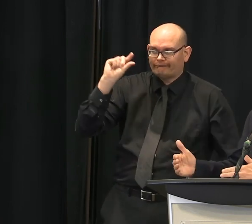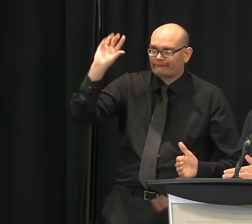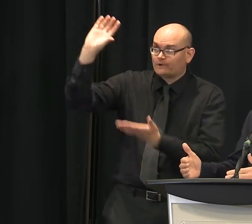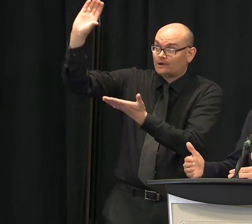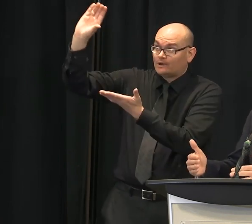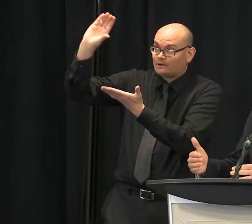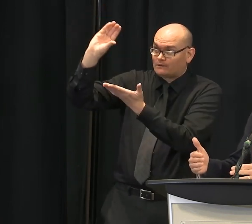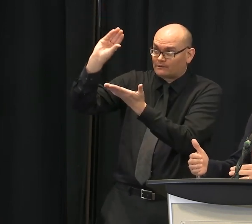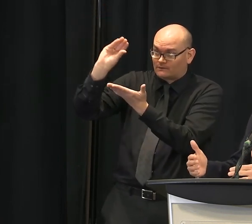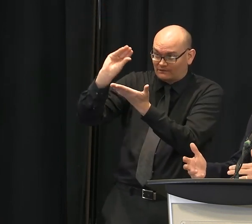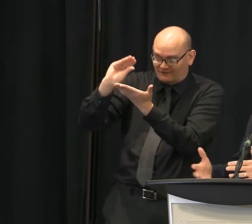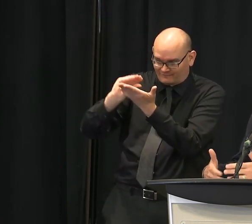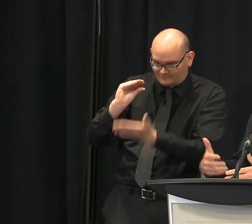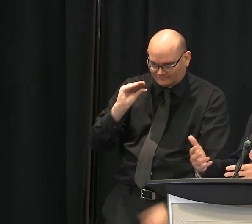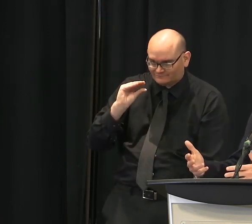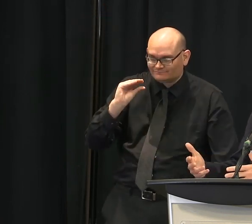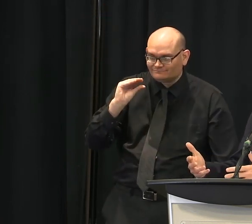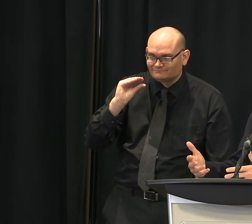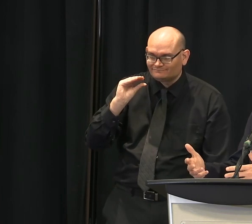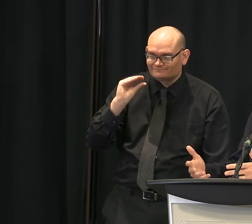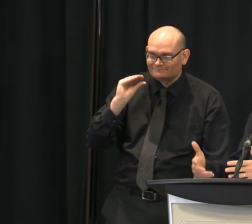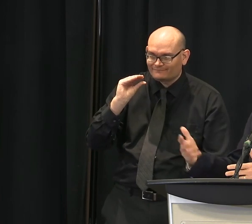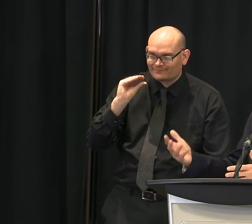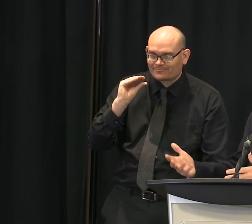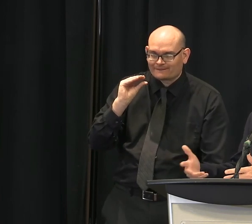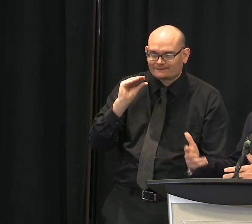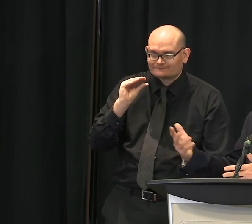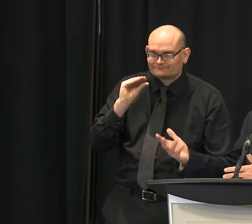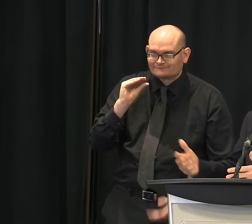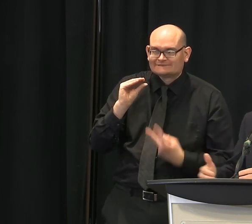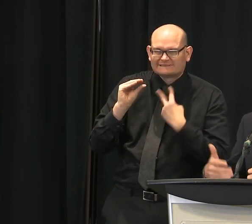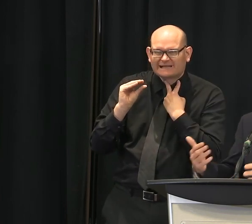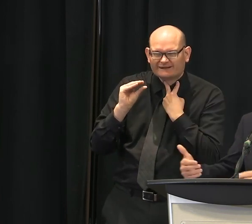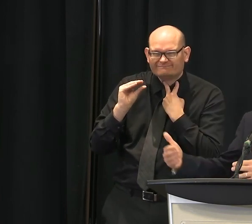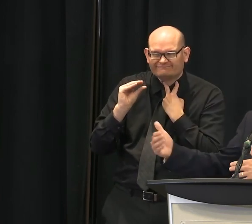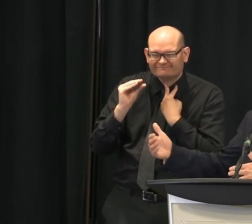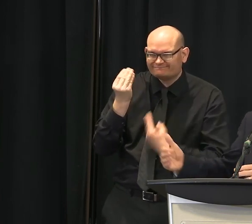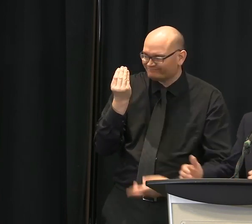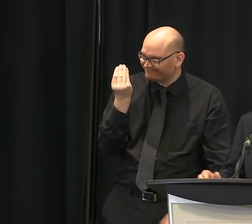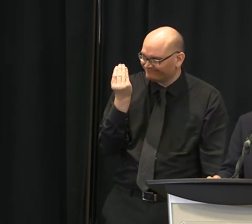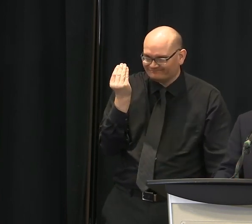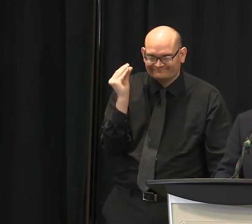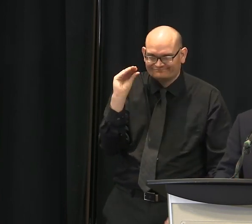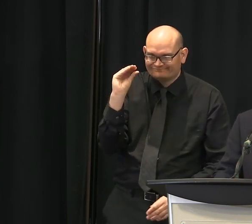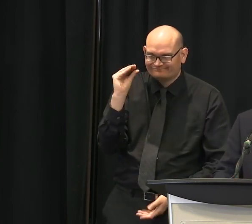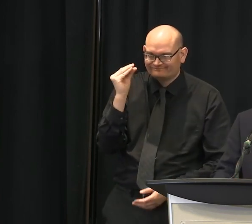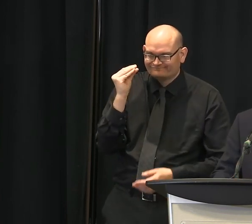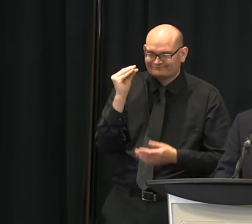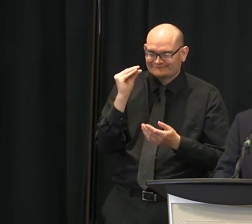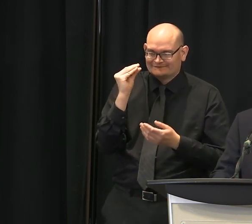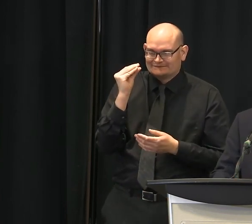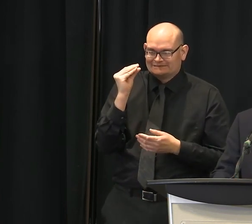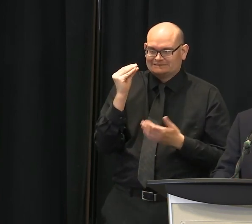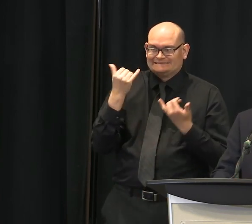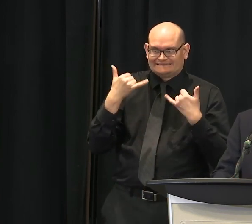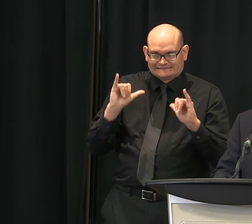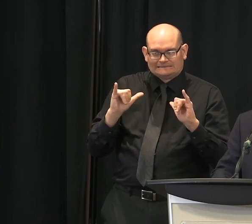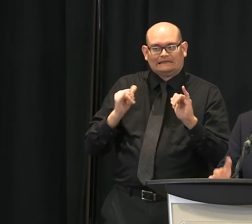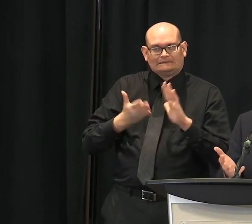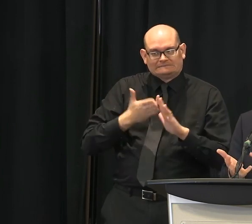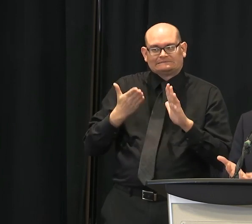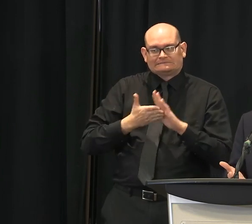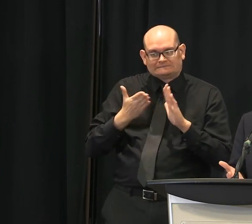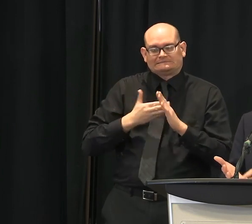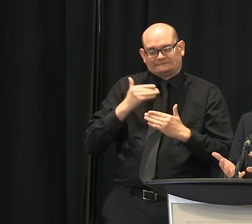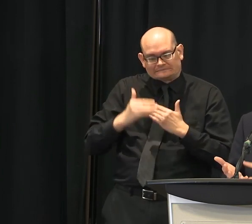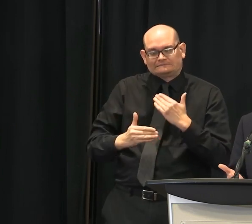a slower timeline until we find out where hospitality is next year or six months or next year. But in terms of the basic services of the